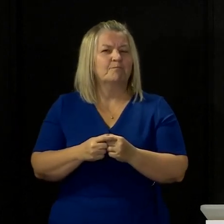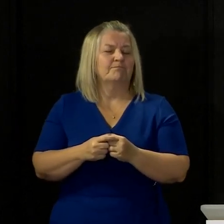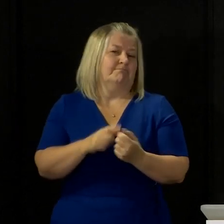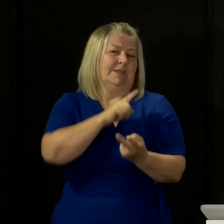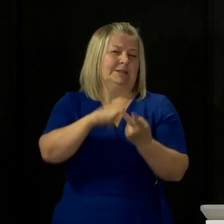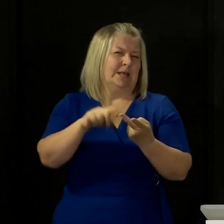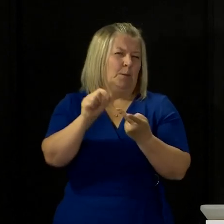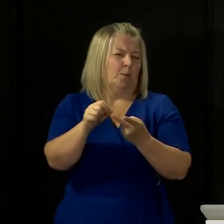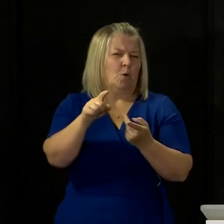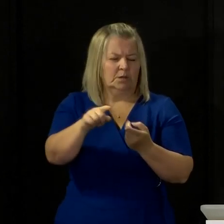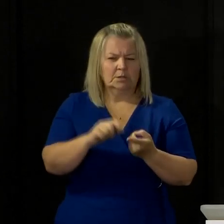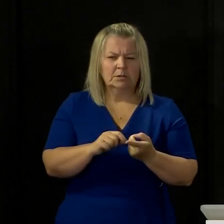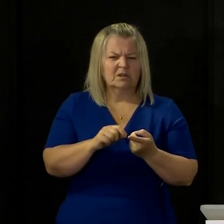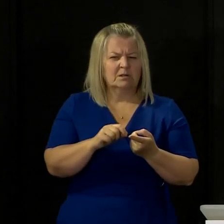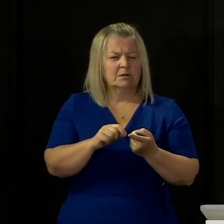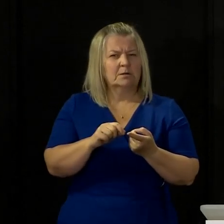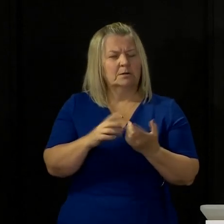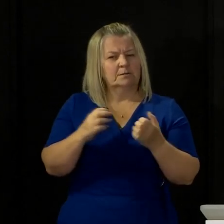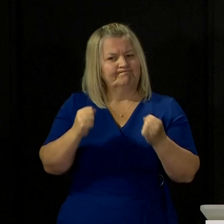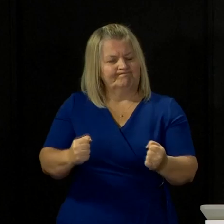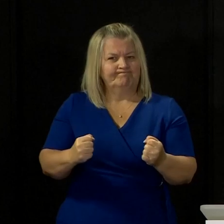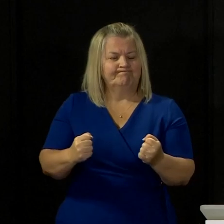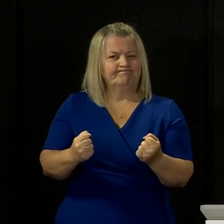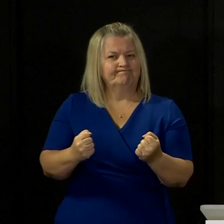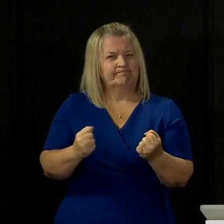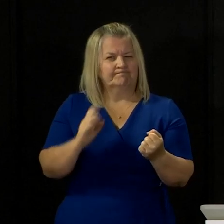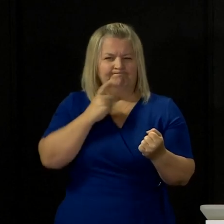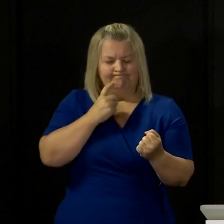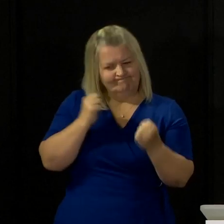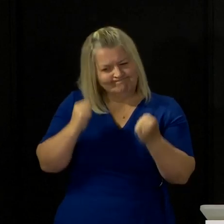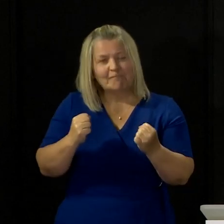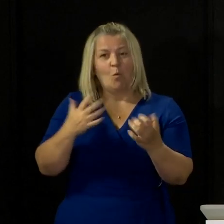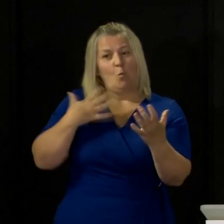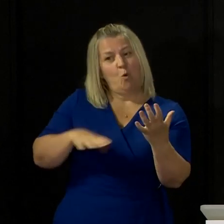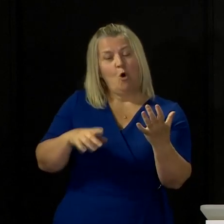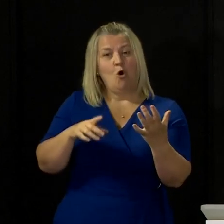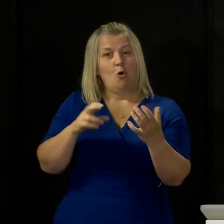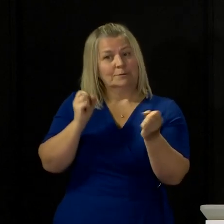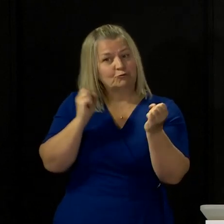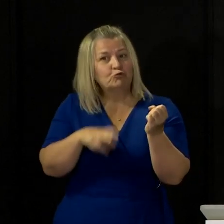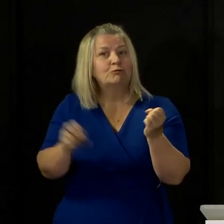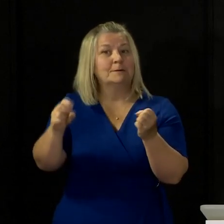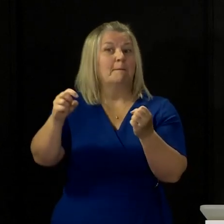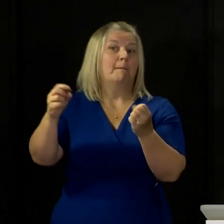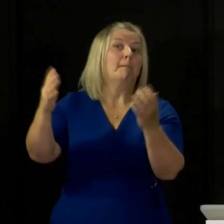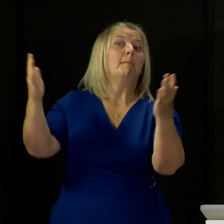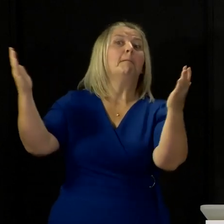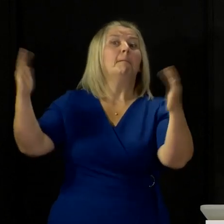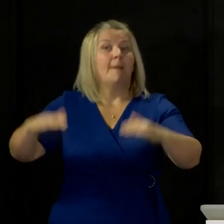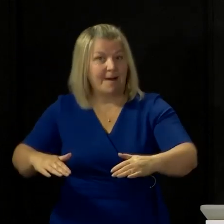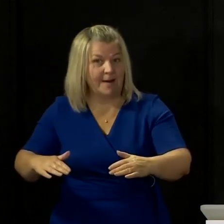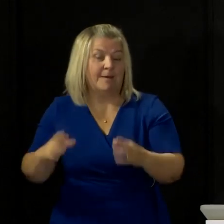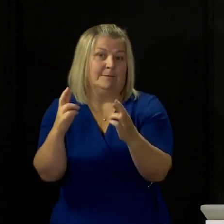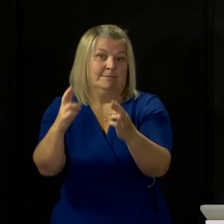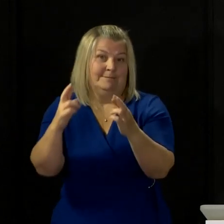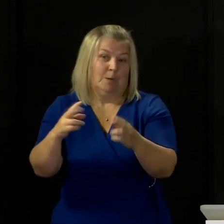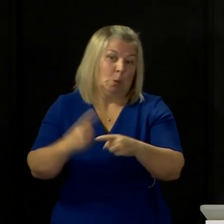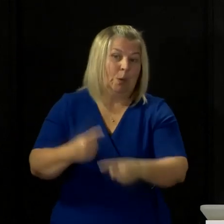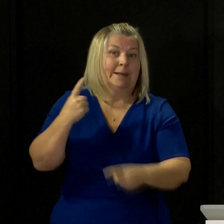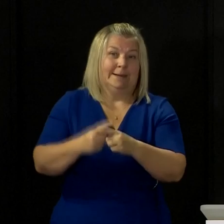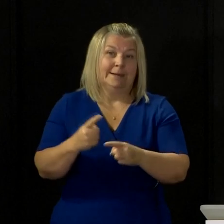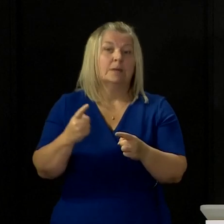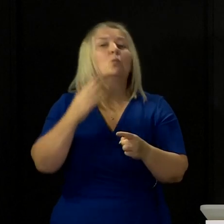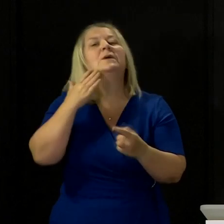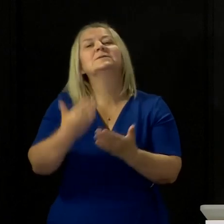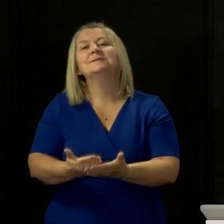is the determination we have to allow tourism to start to open up and operate again as quickly as it is